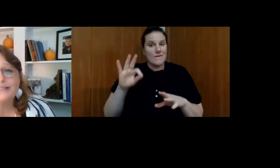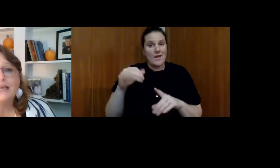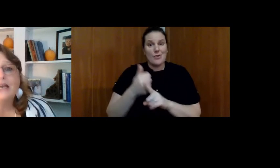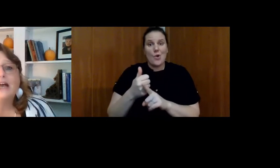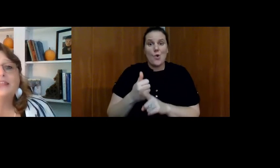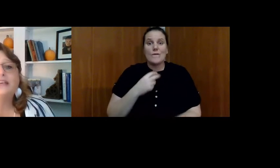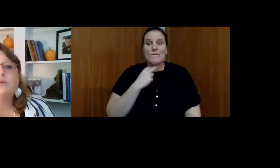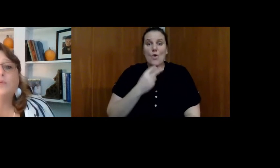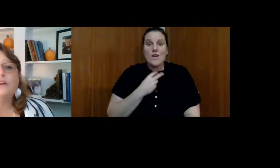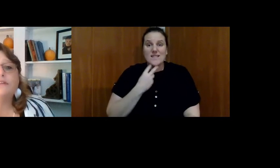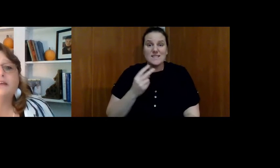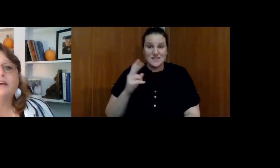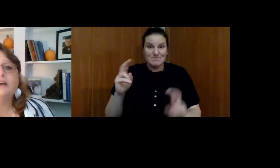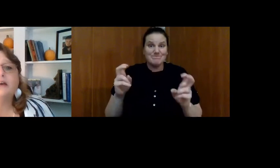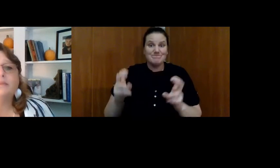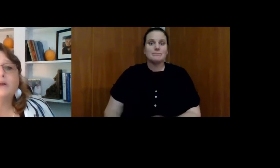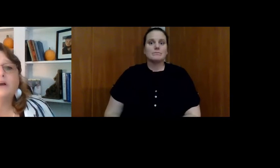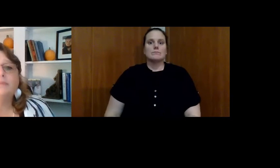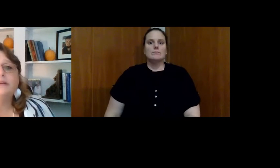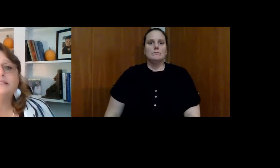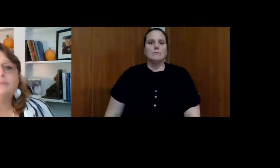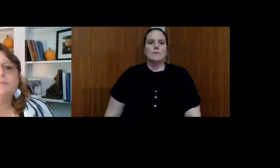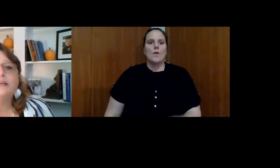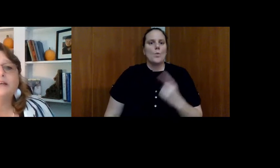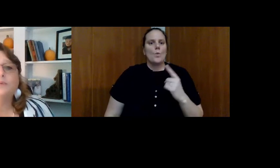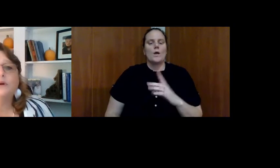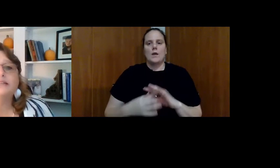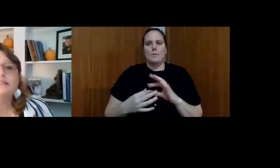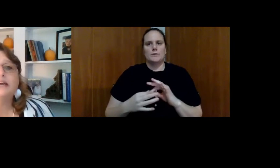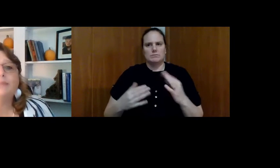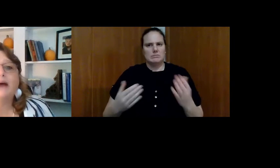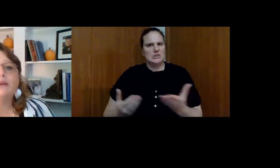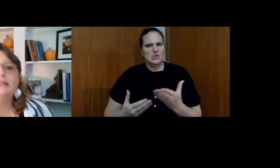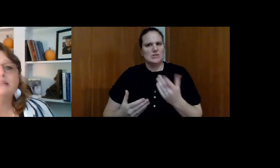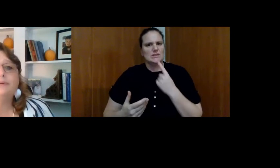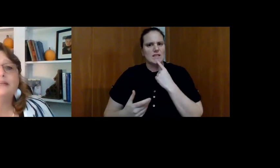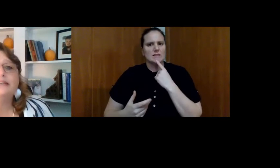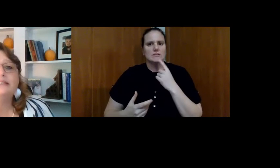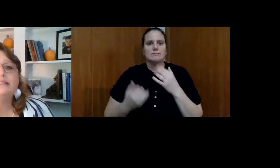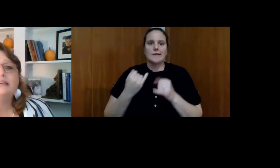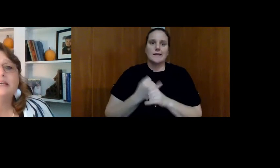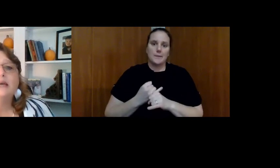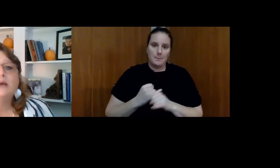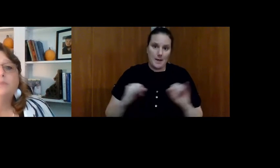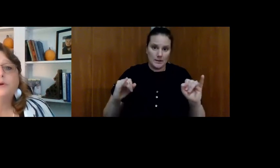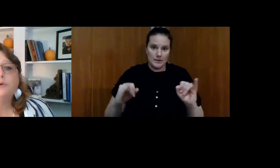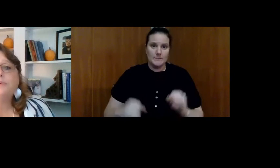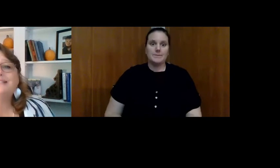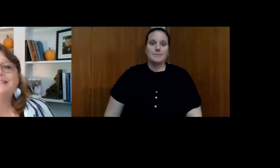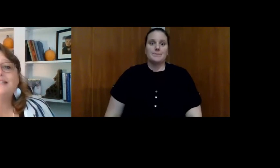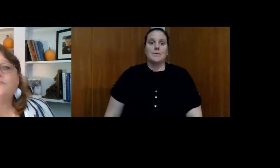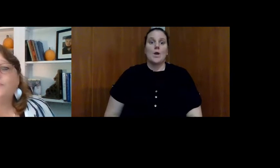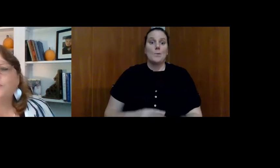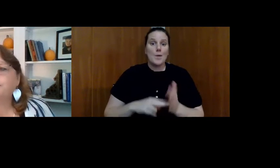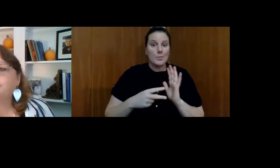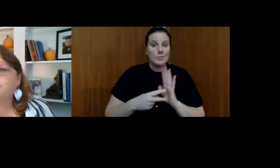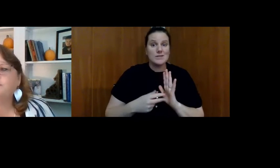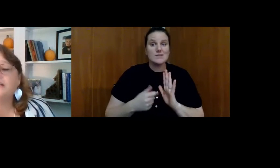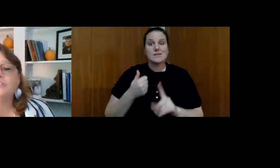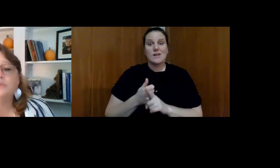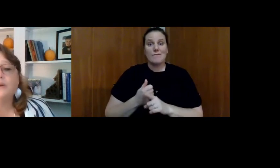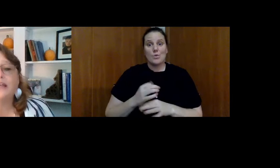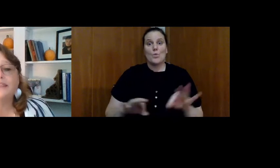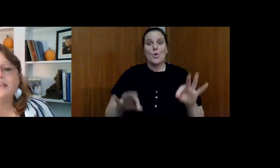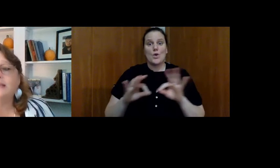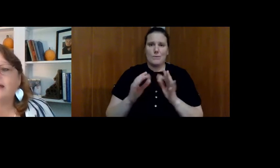voice. I think one of the comments up here was about independence, purpose, self-worth and